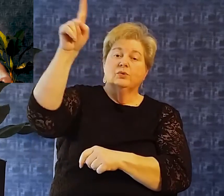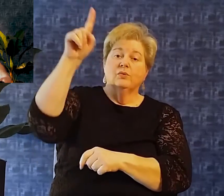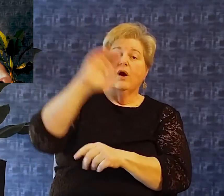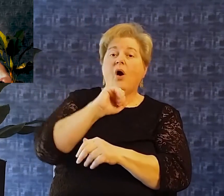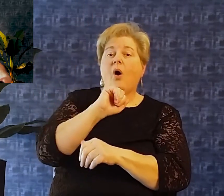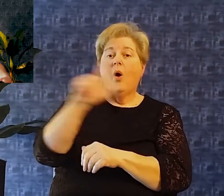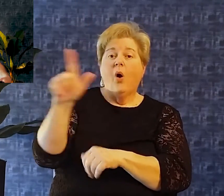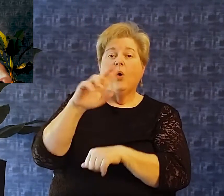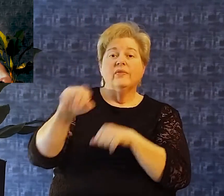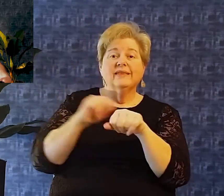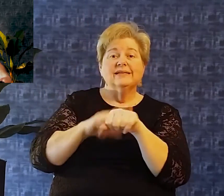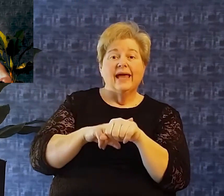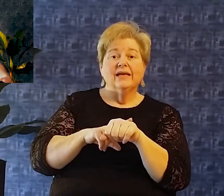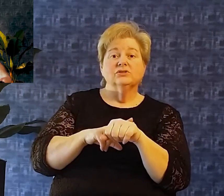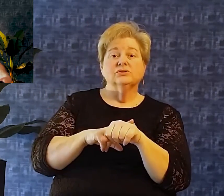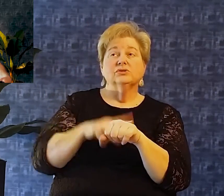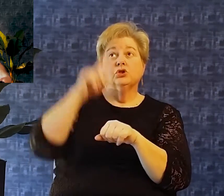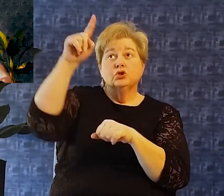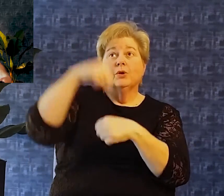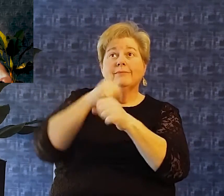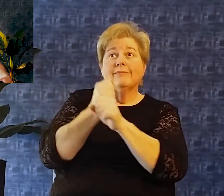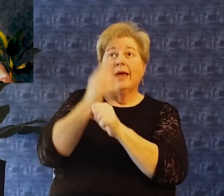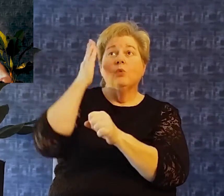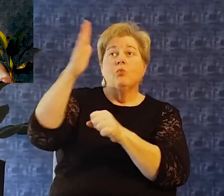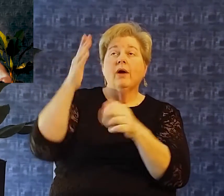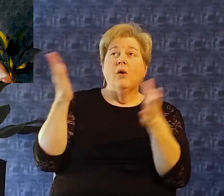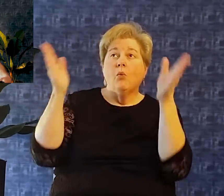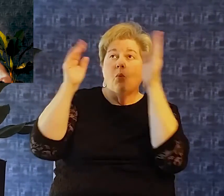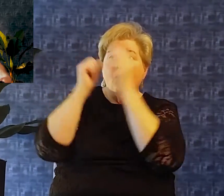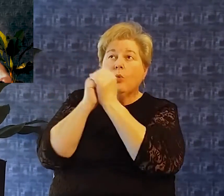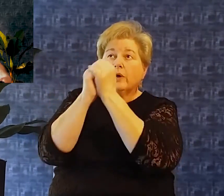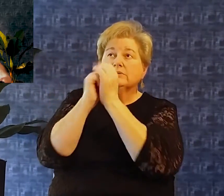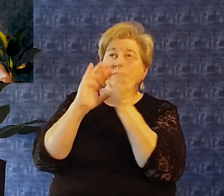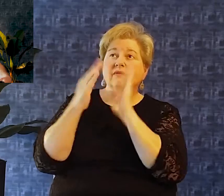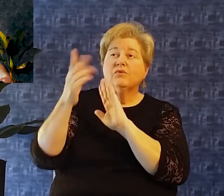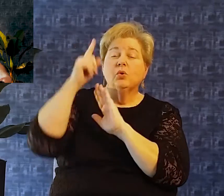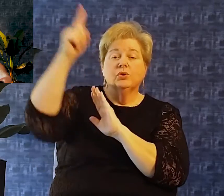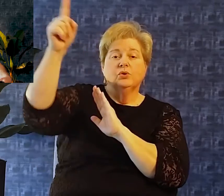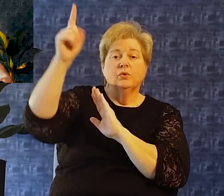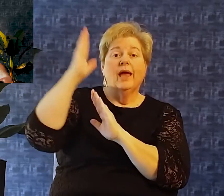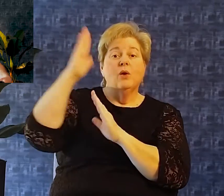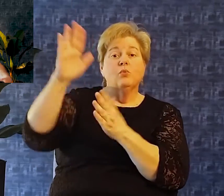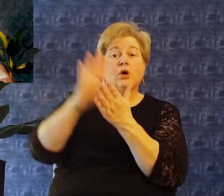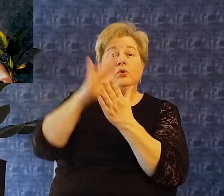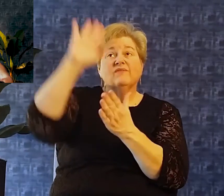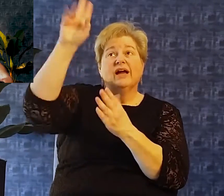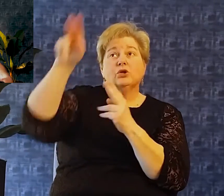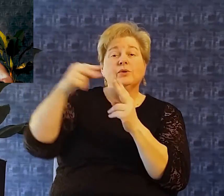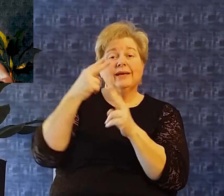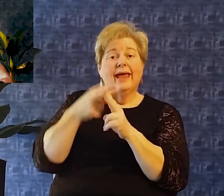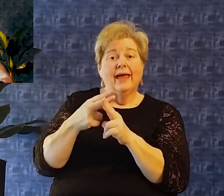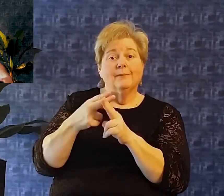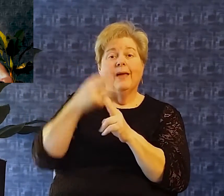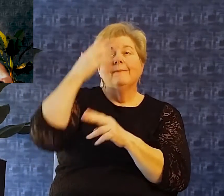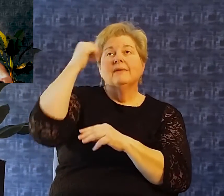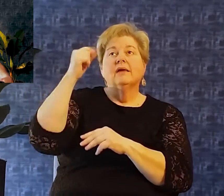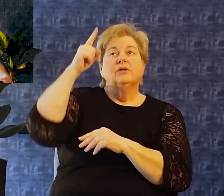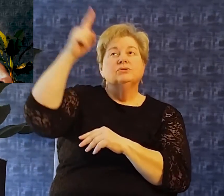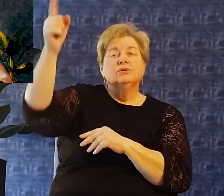All the nations you have made shall come and worship before you Oh lord and shall glorify your name